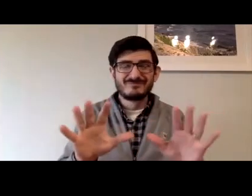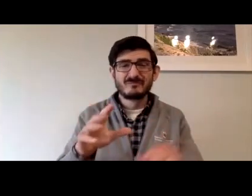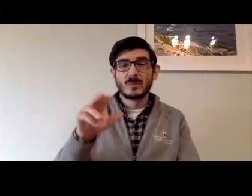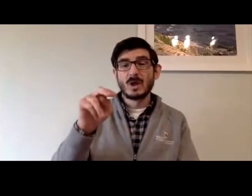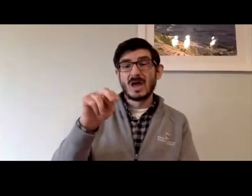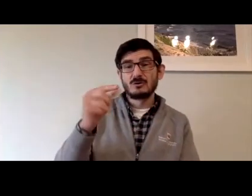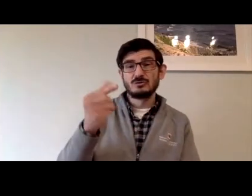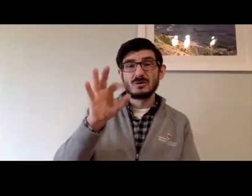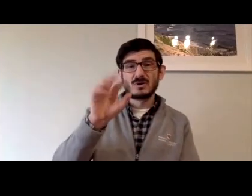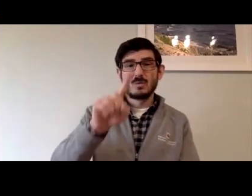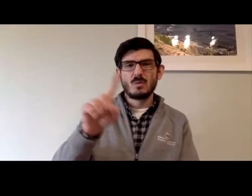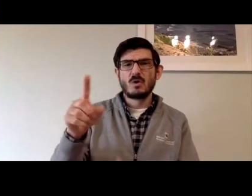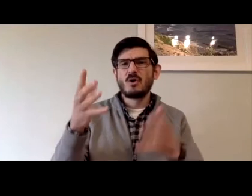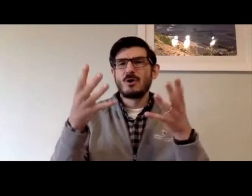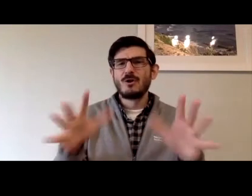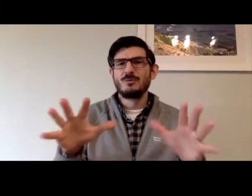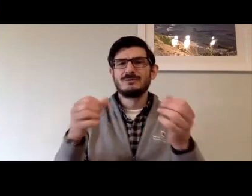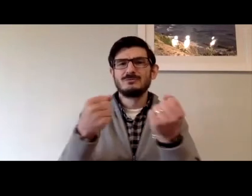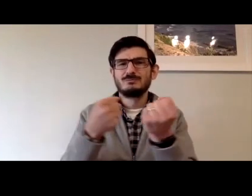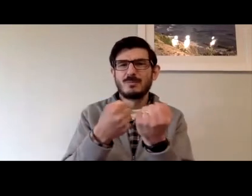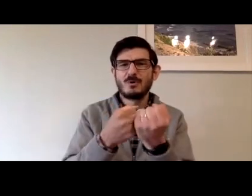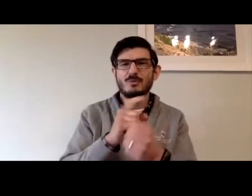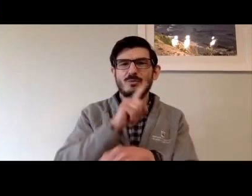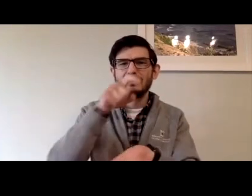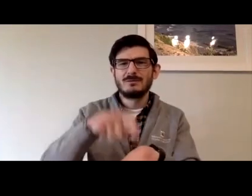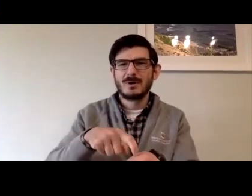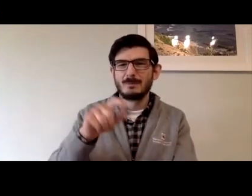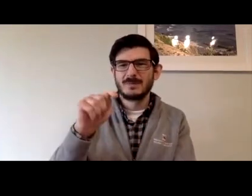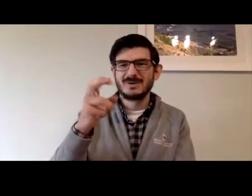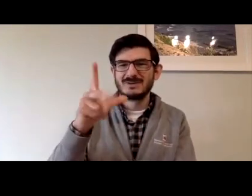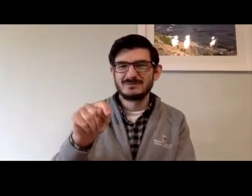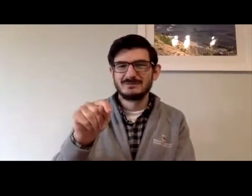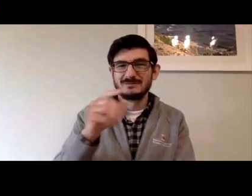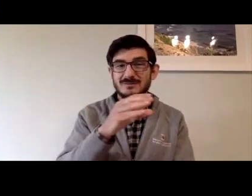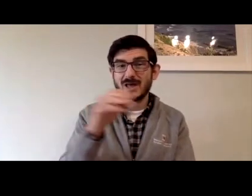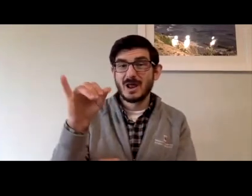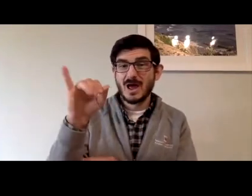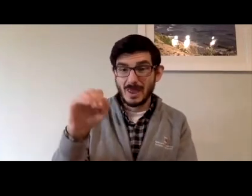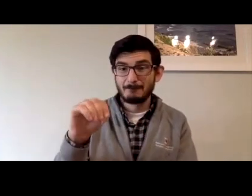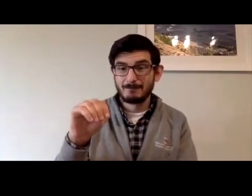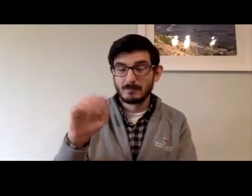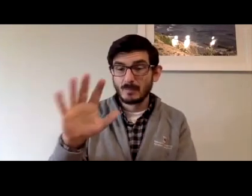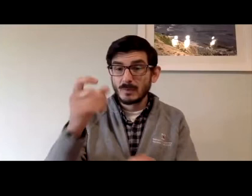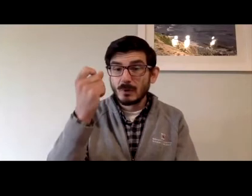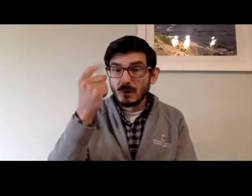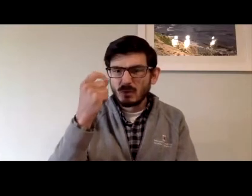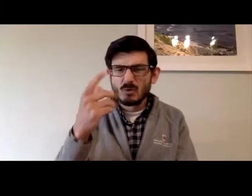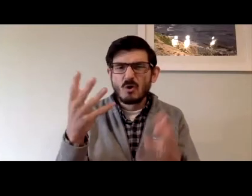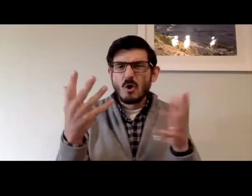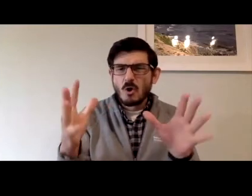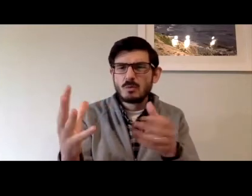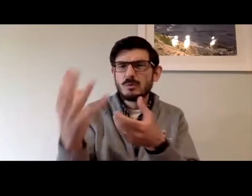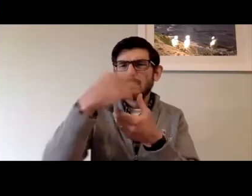And it's not going to have to be a workaround ng 911 already supports real time text and